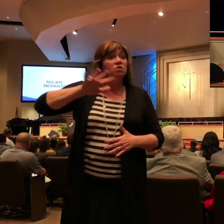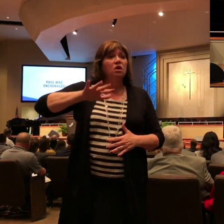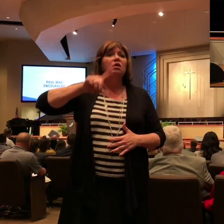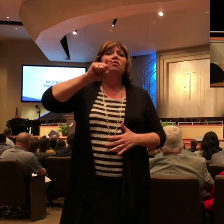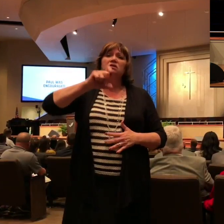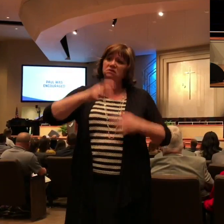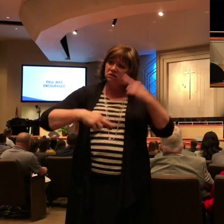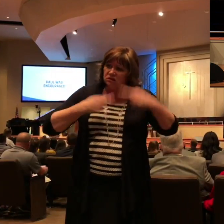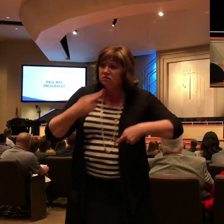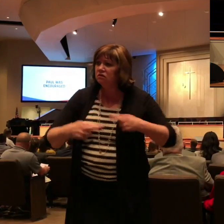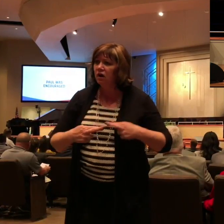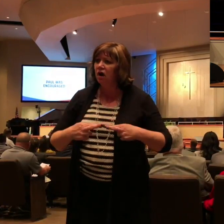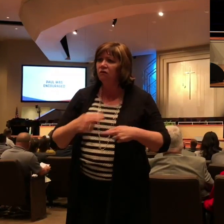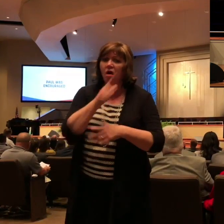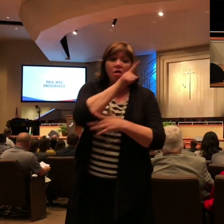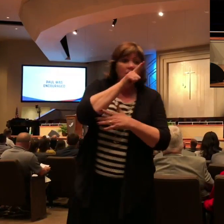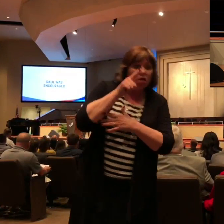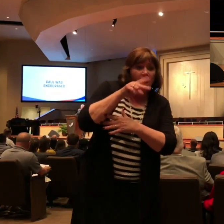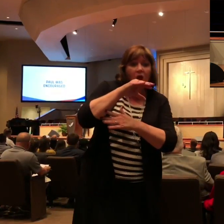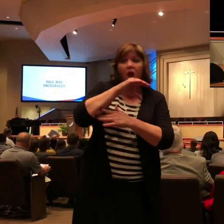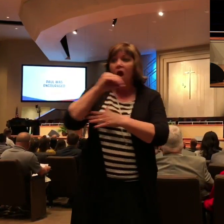Lancaster and Palmdale needs a love of Jesus Christ.